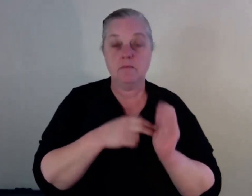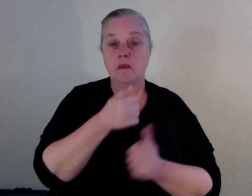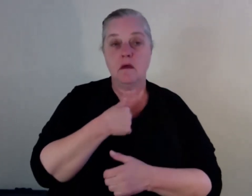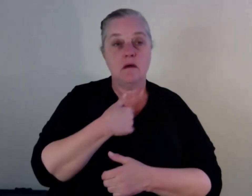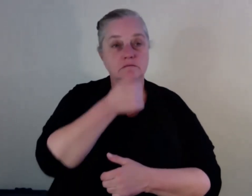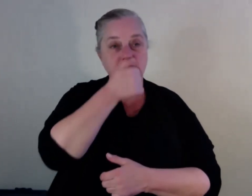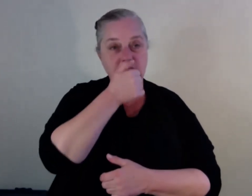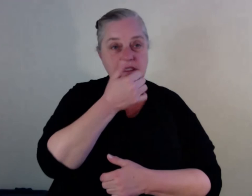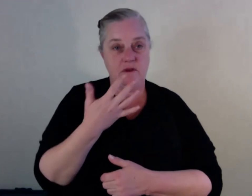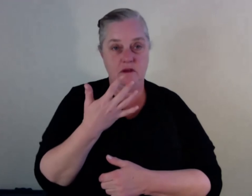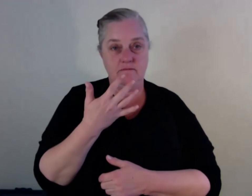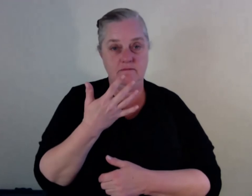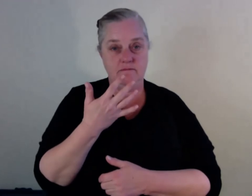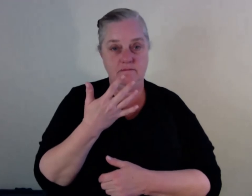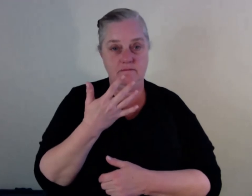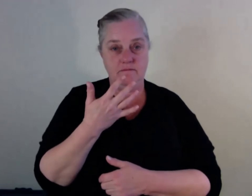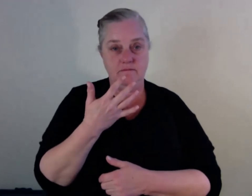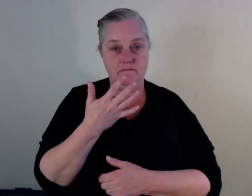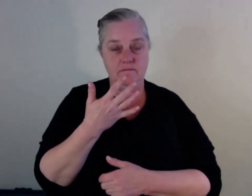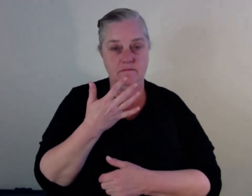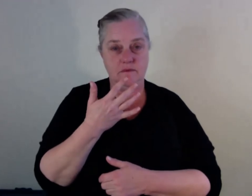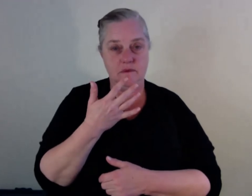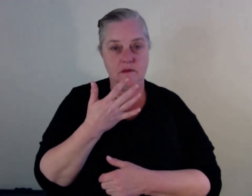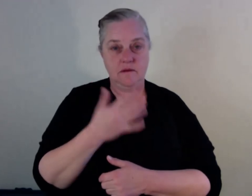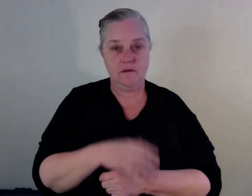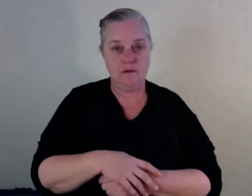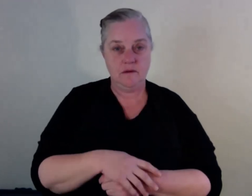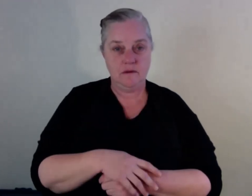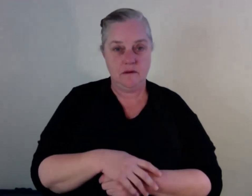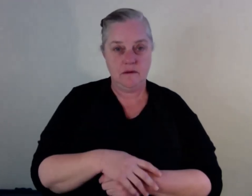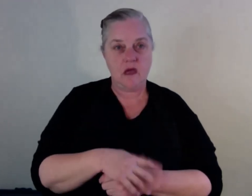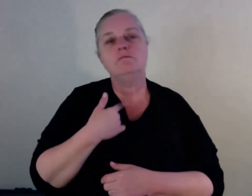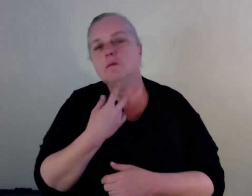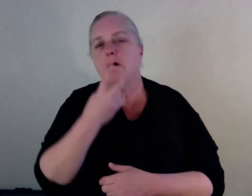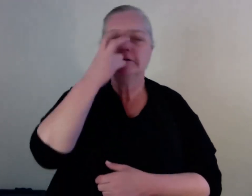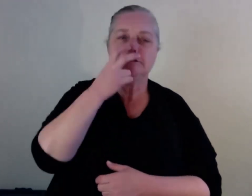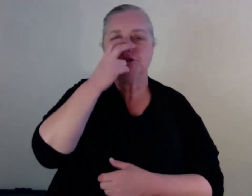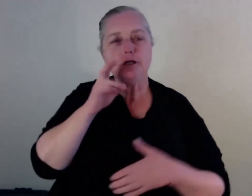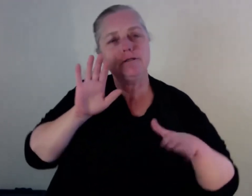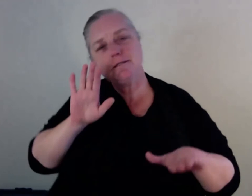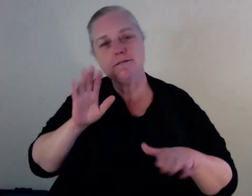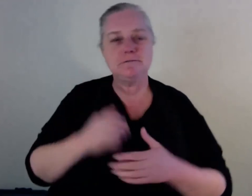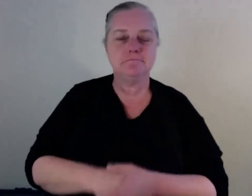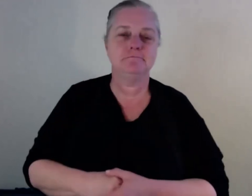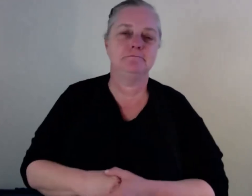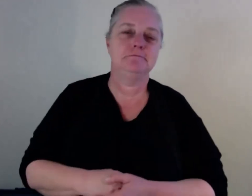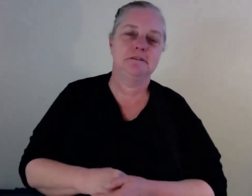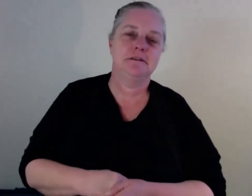bracket, senior citizens bracket, so to speak. Some of the barriers I run up against, well,